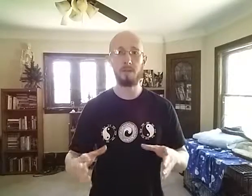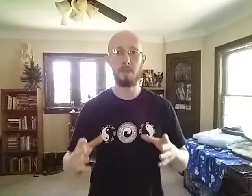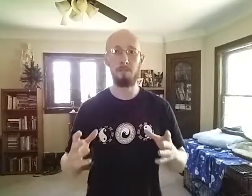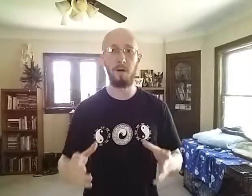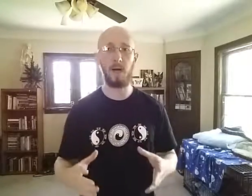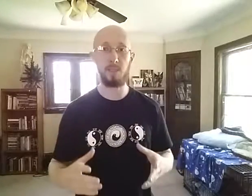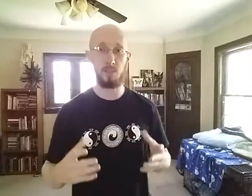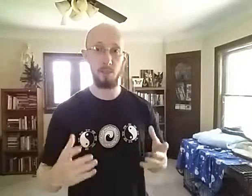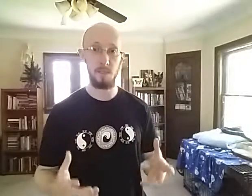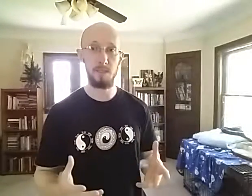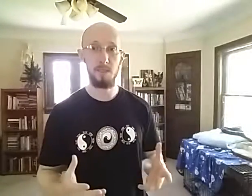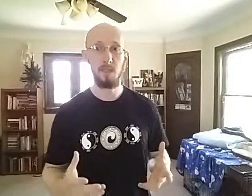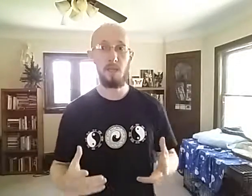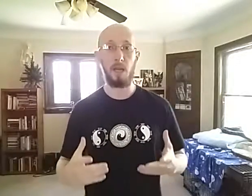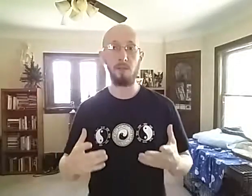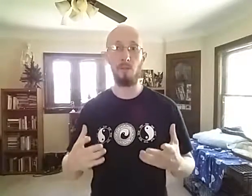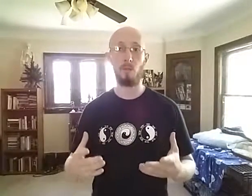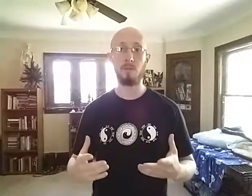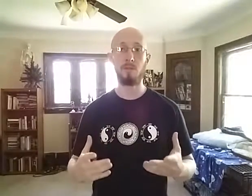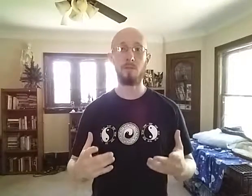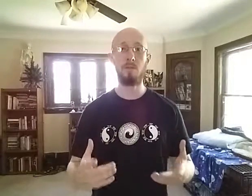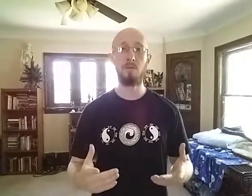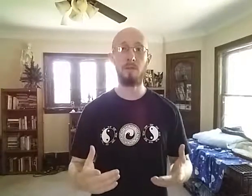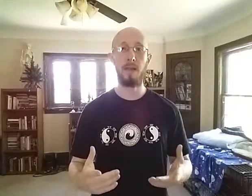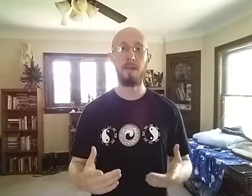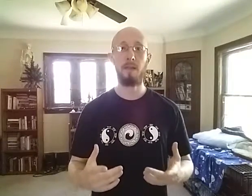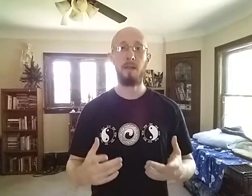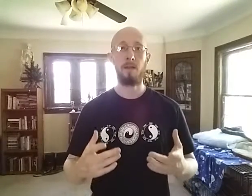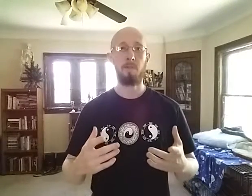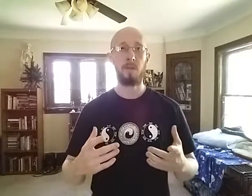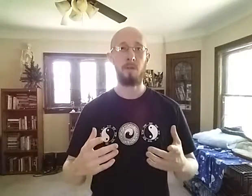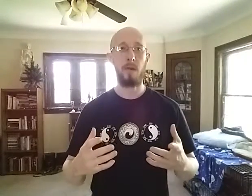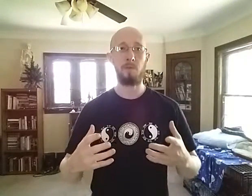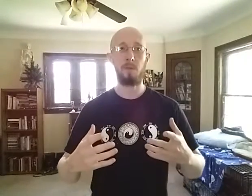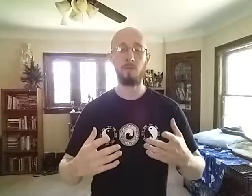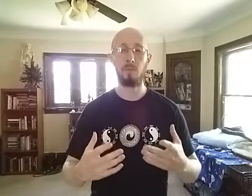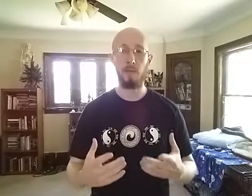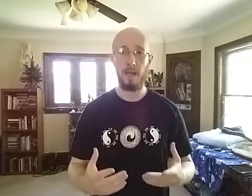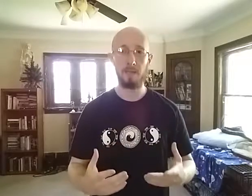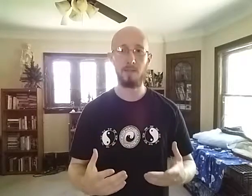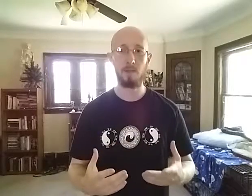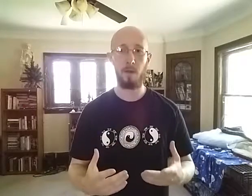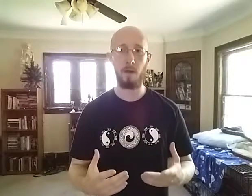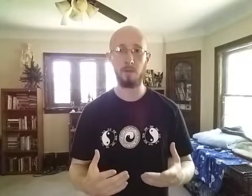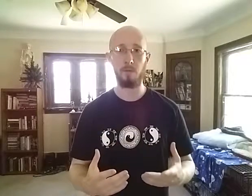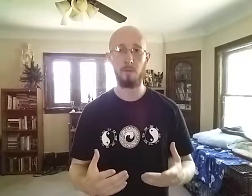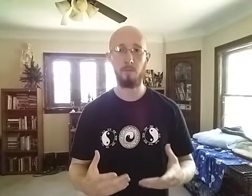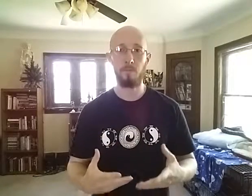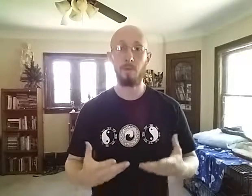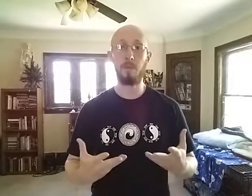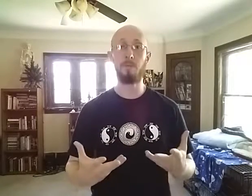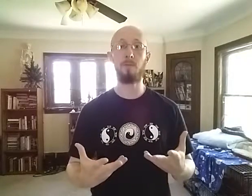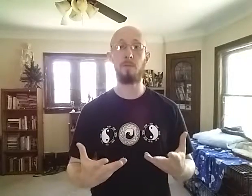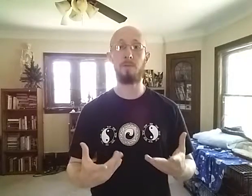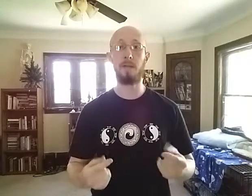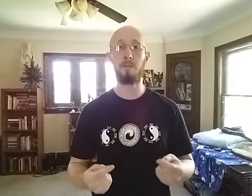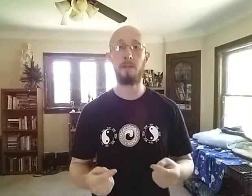combined unit. And in order to do that, you have to be as relaxed as possible, still being full of energy.